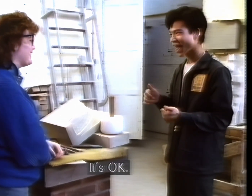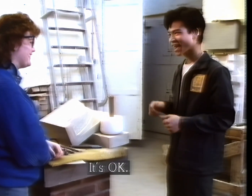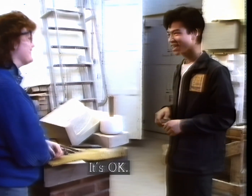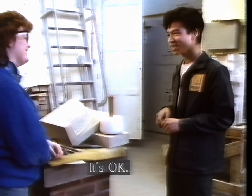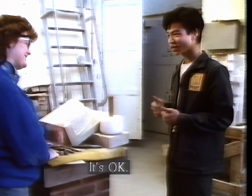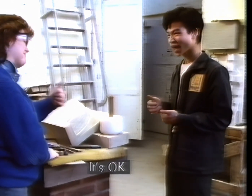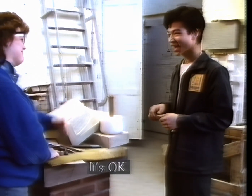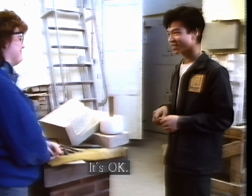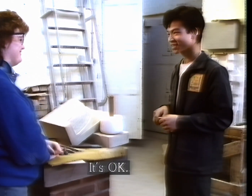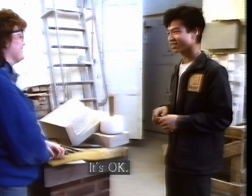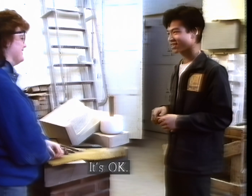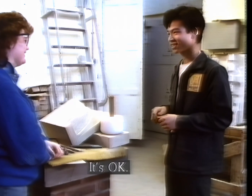Yeah, it's okay. It's okay. Good.